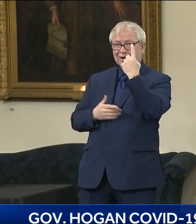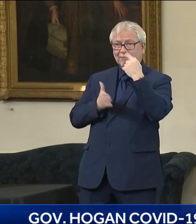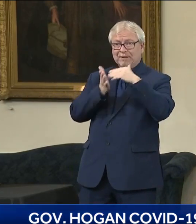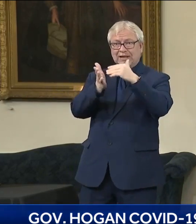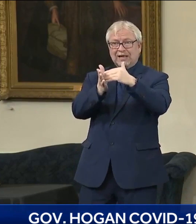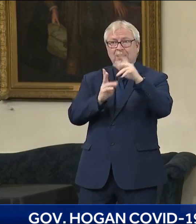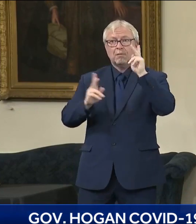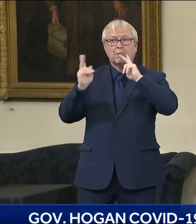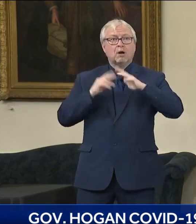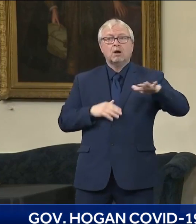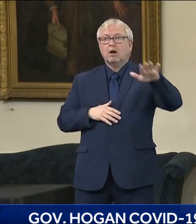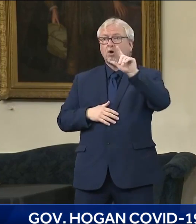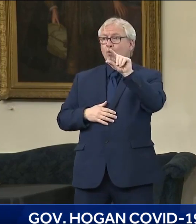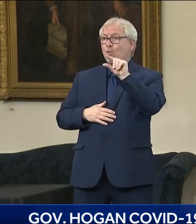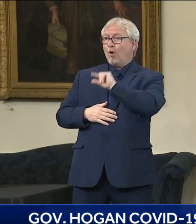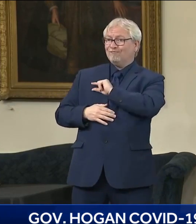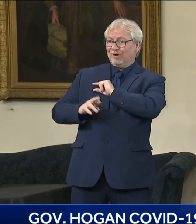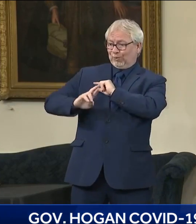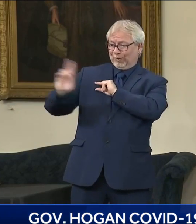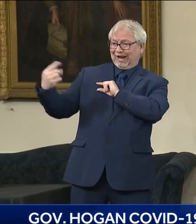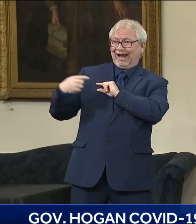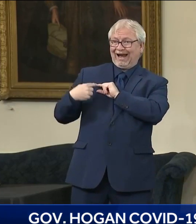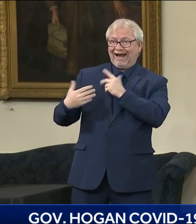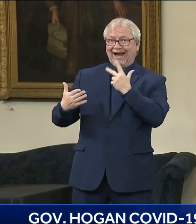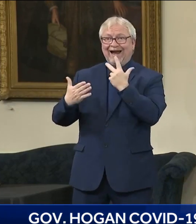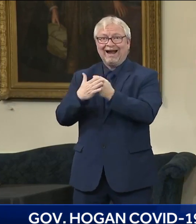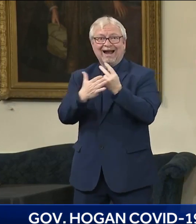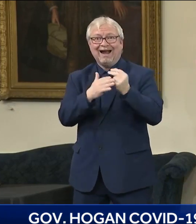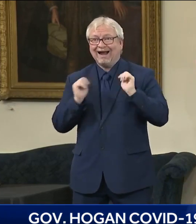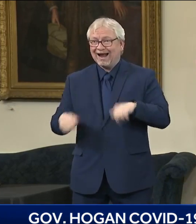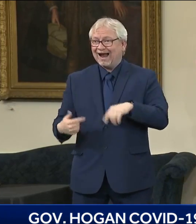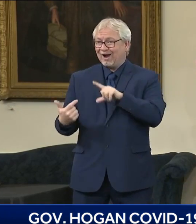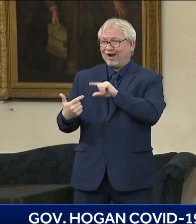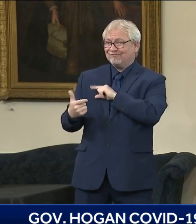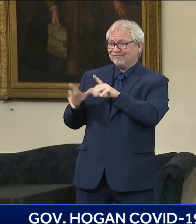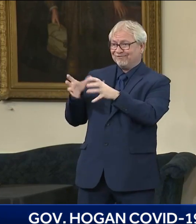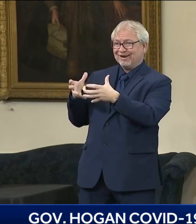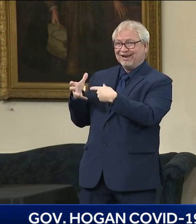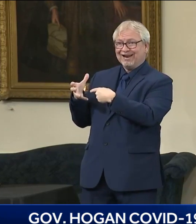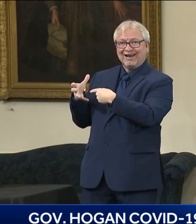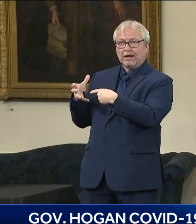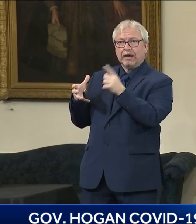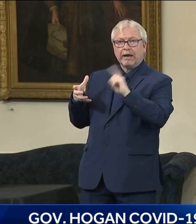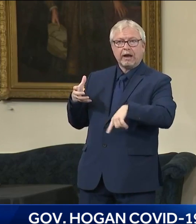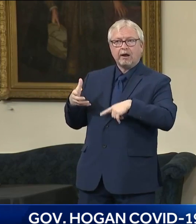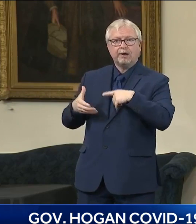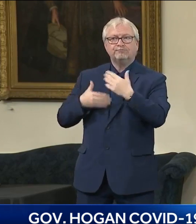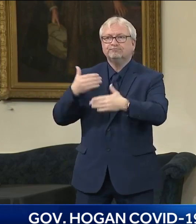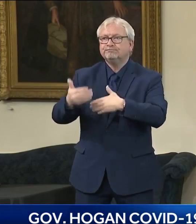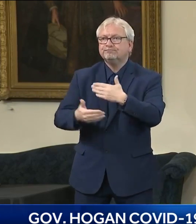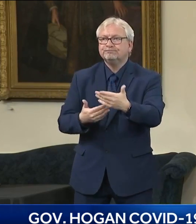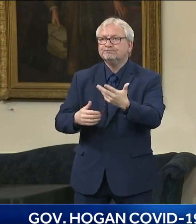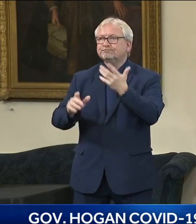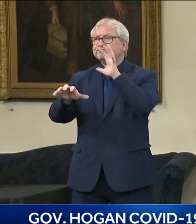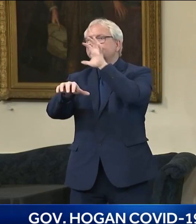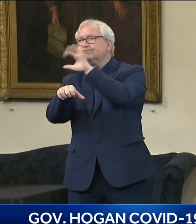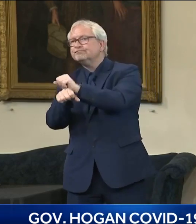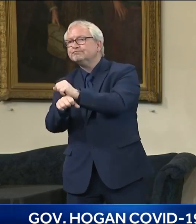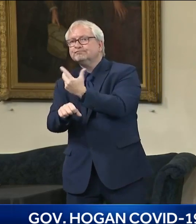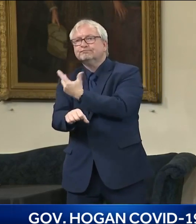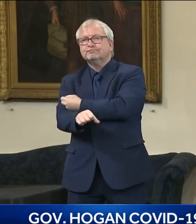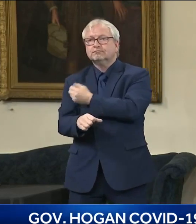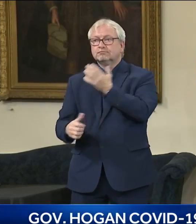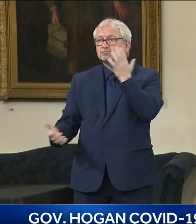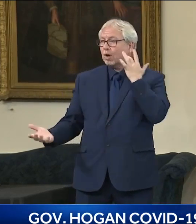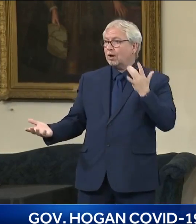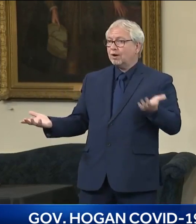who we cannot schedule for a vaccine. But it's not about a website or a process. It's about the fact that there